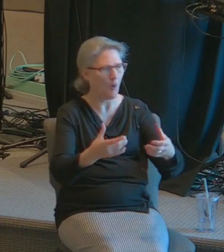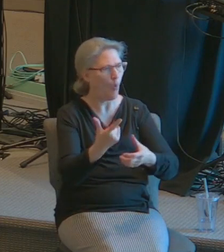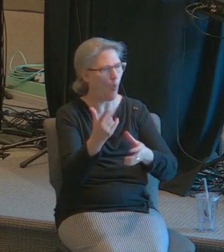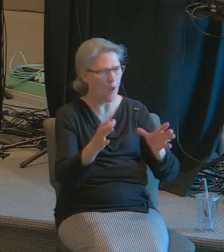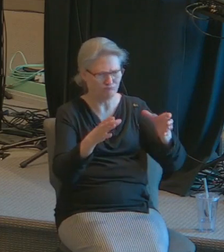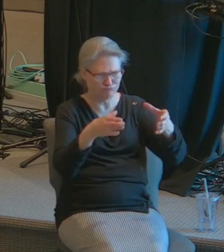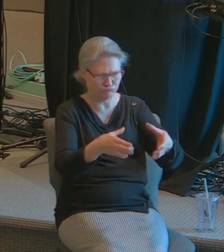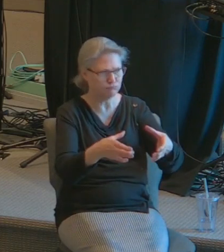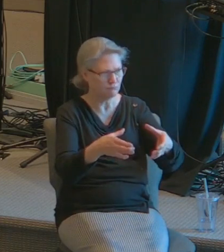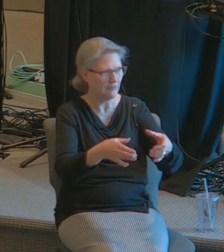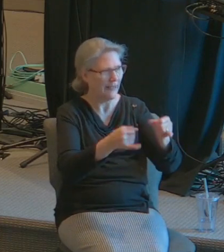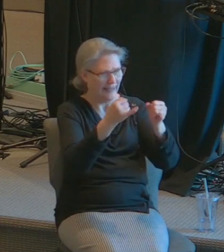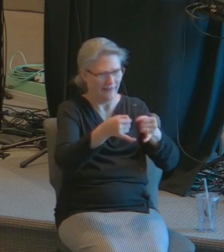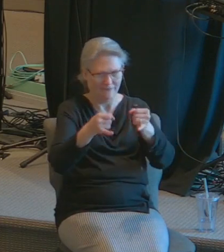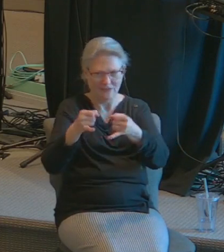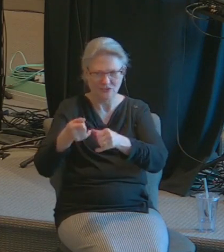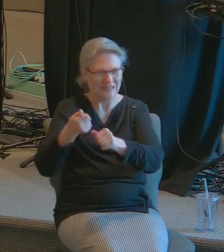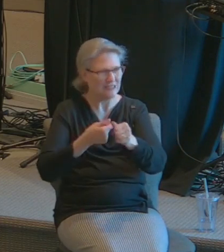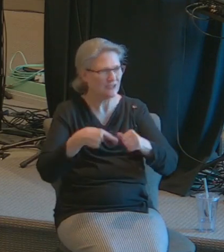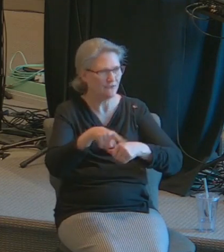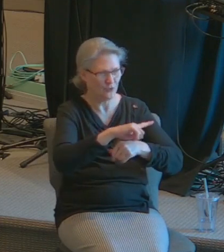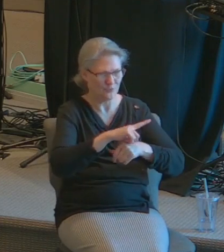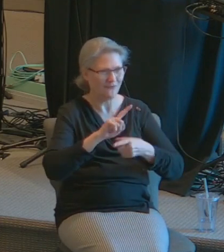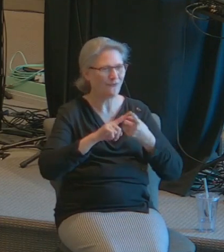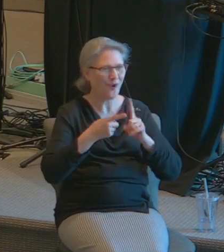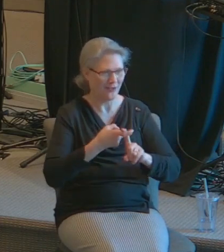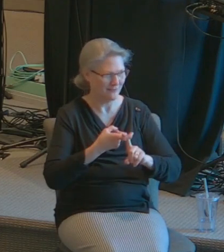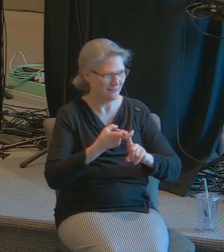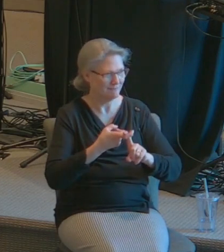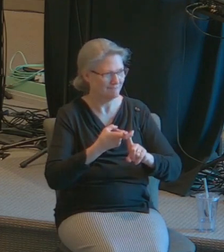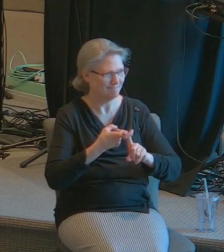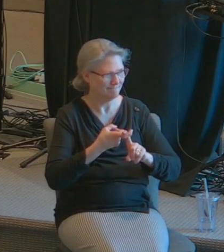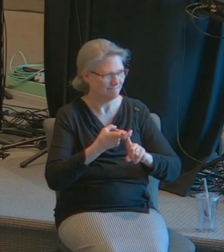individuals and each of you as a friend.